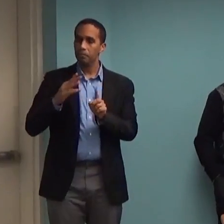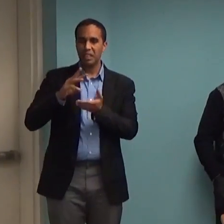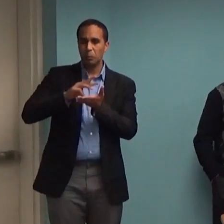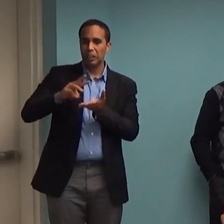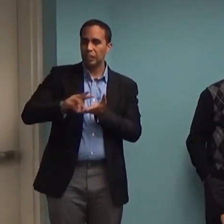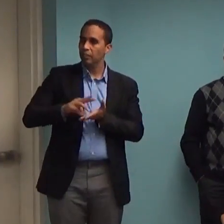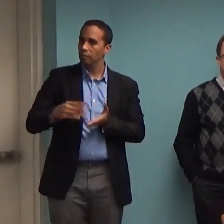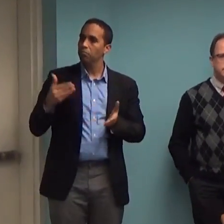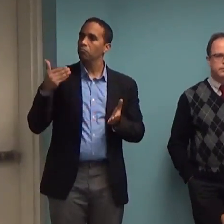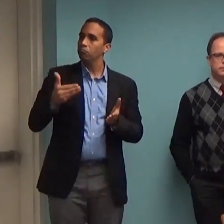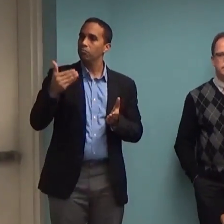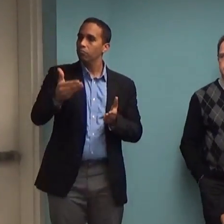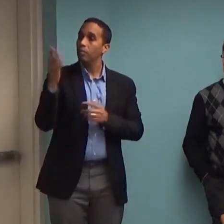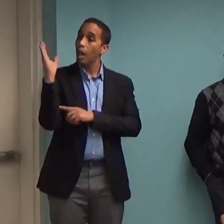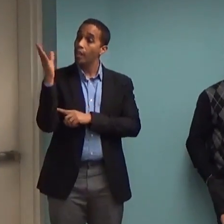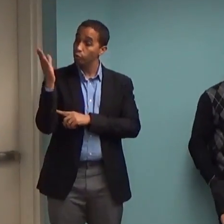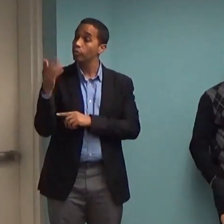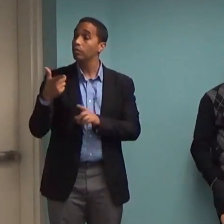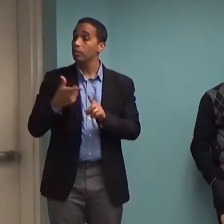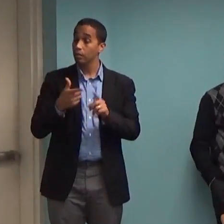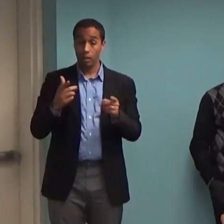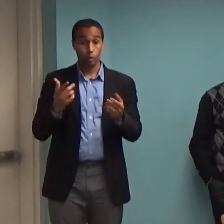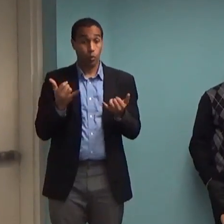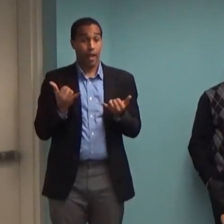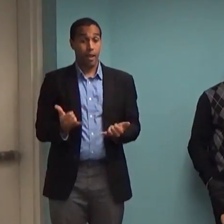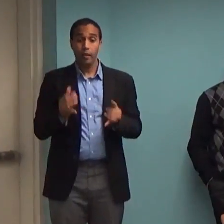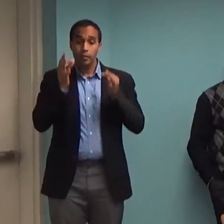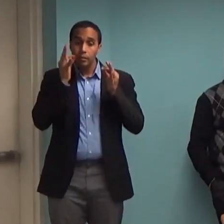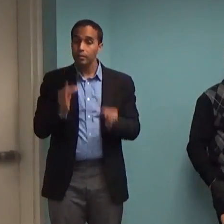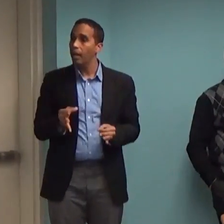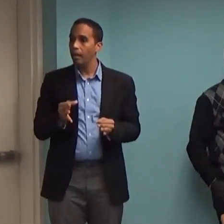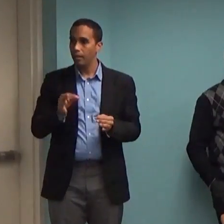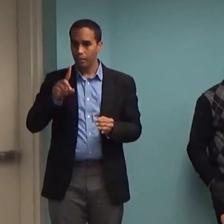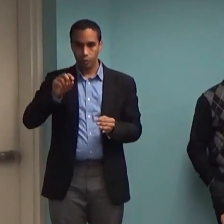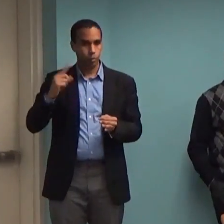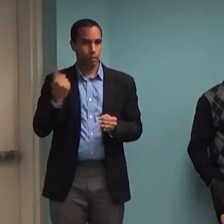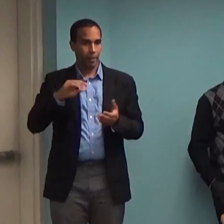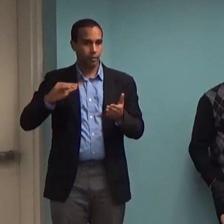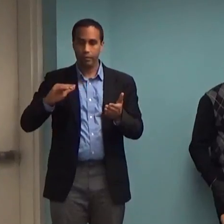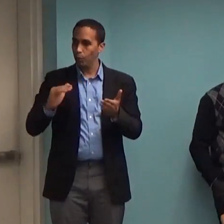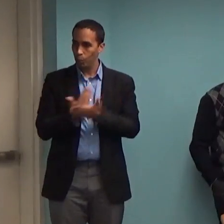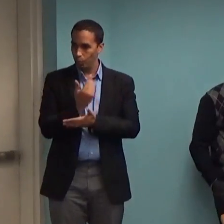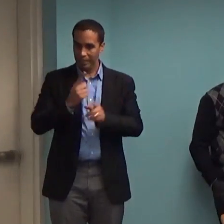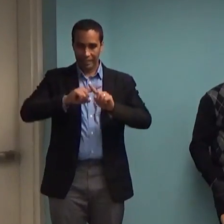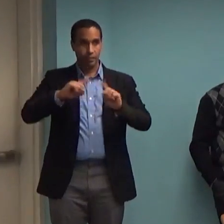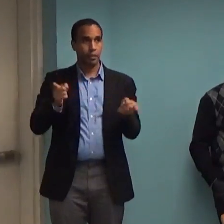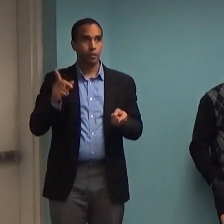But this time we decided to do something different by bringing in Dr. McKay, which we're really super excited about.